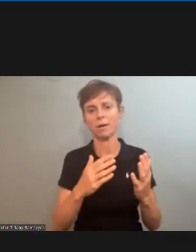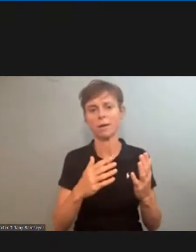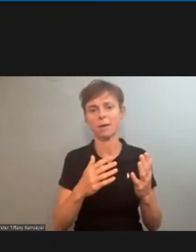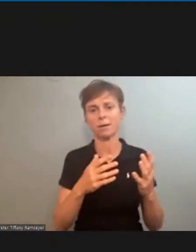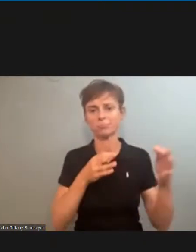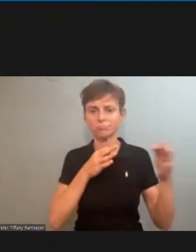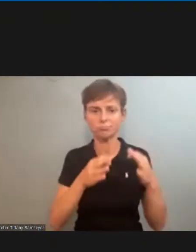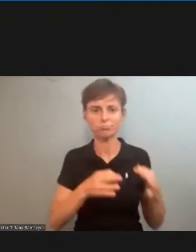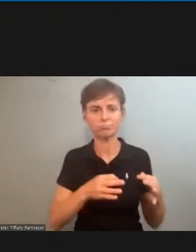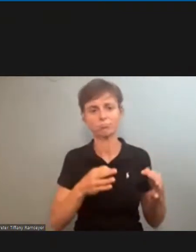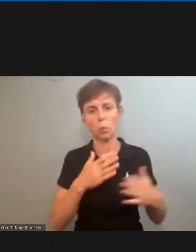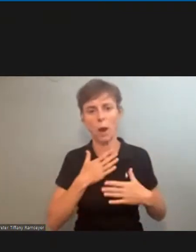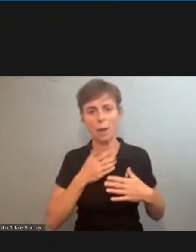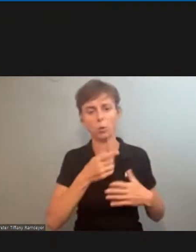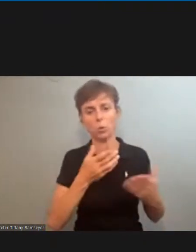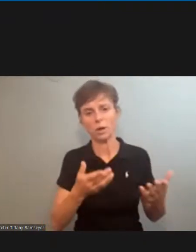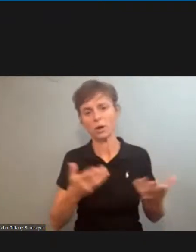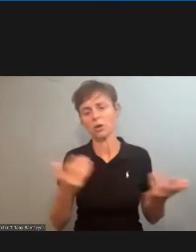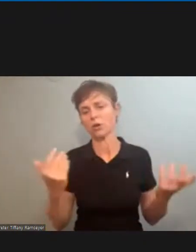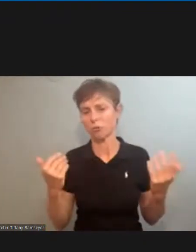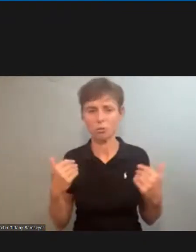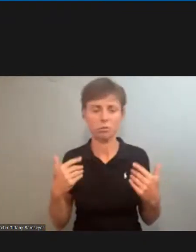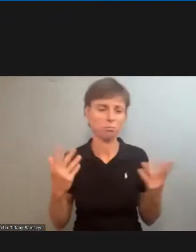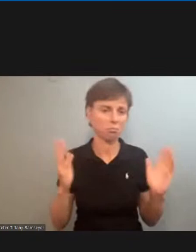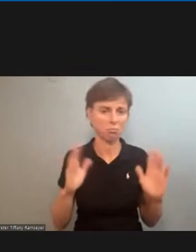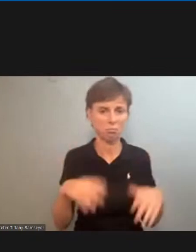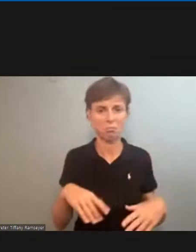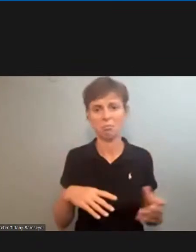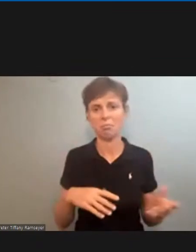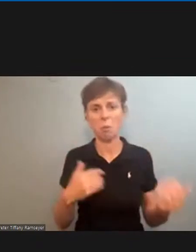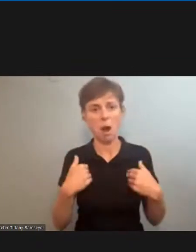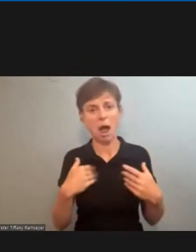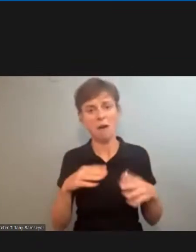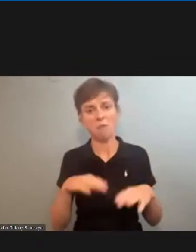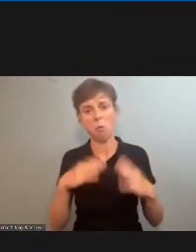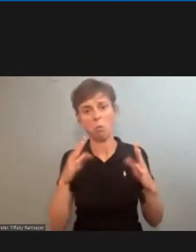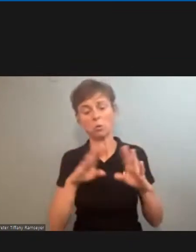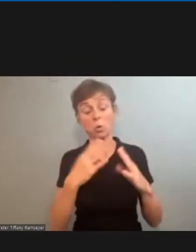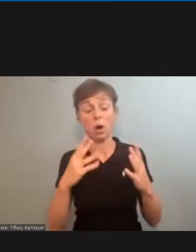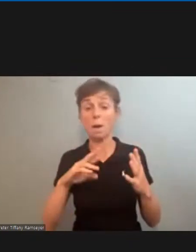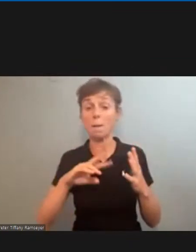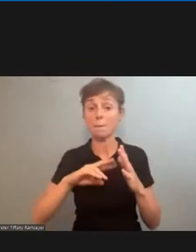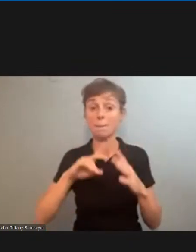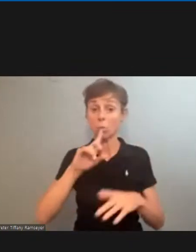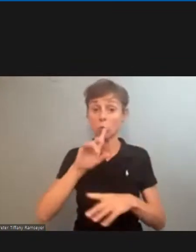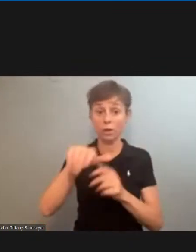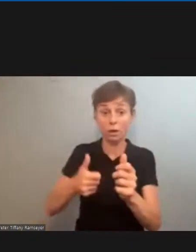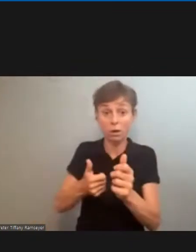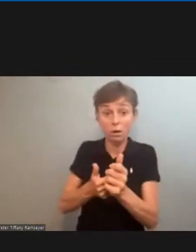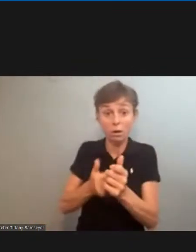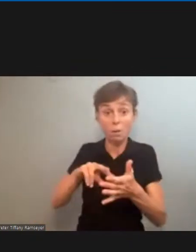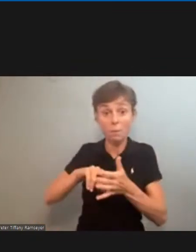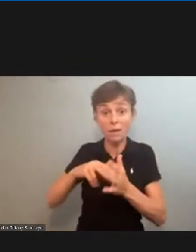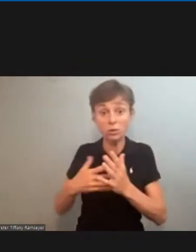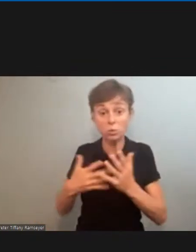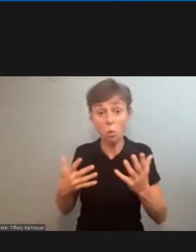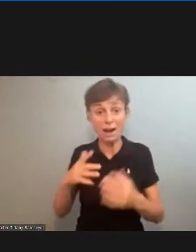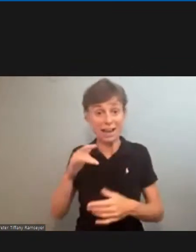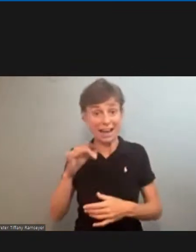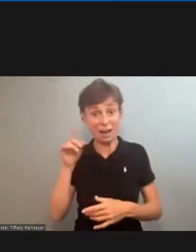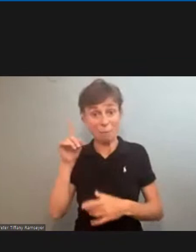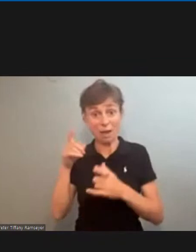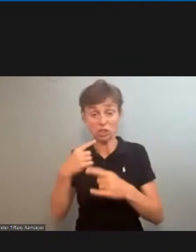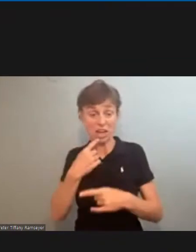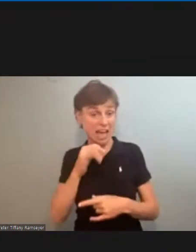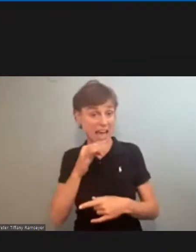here if you've got any problems come see us we've got an open door policy of course what they really mean by an open door policy if you don't like our dictates if you don't